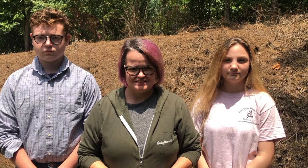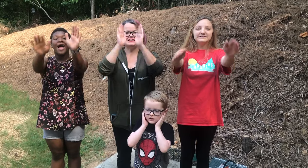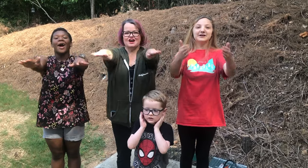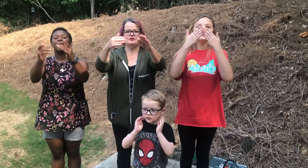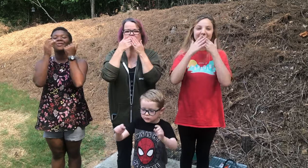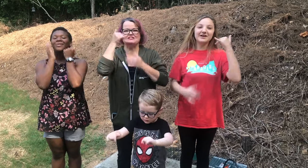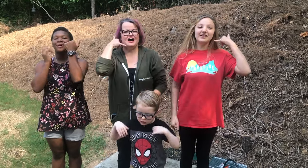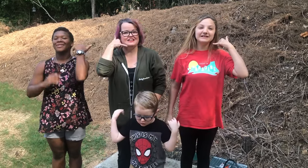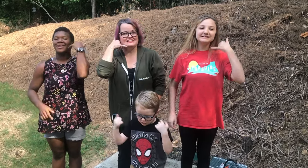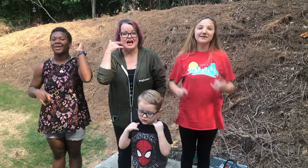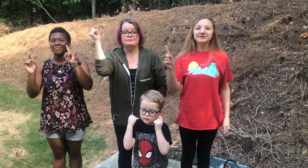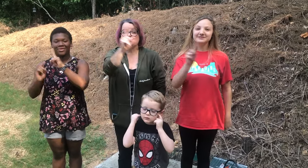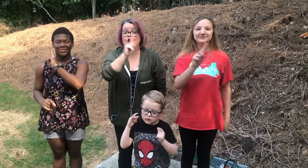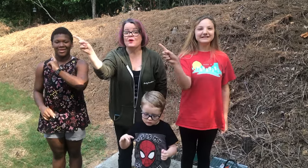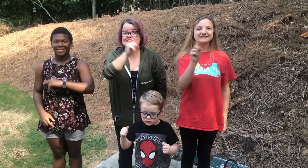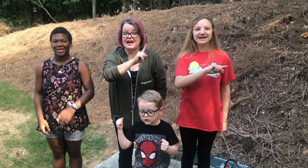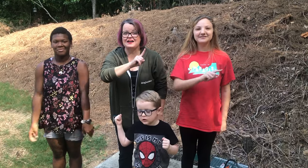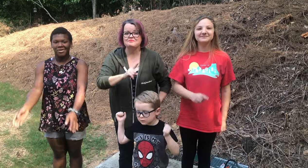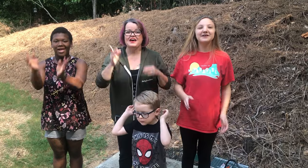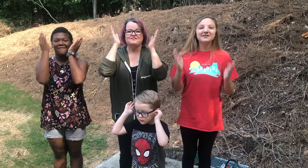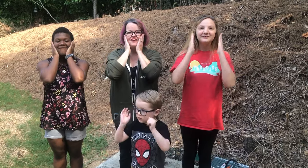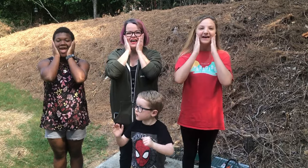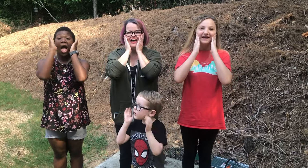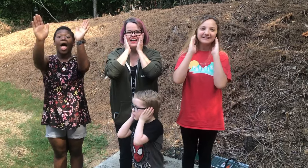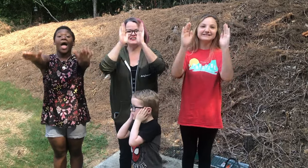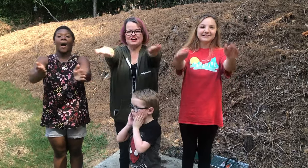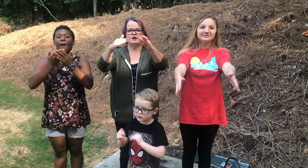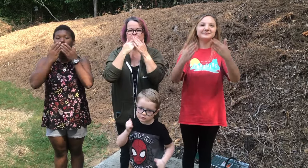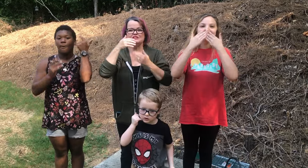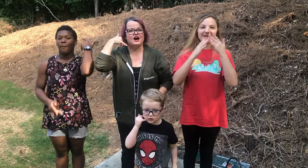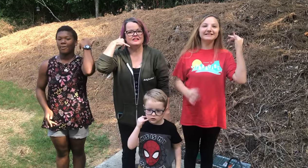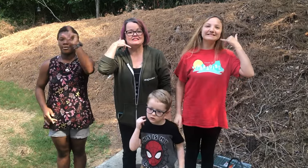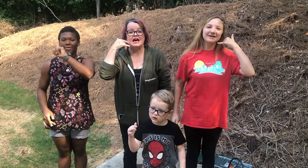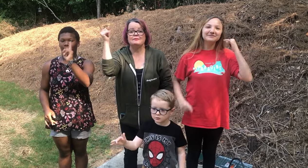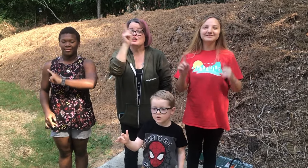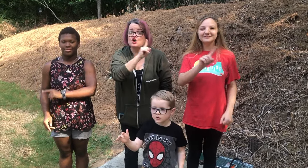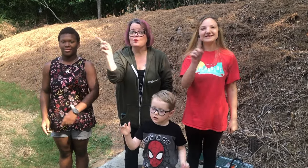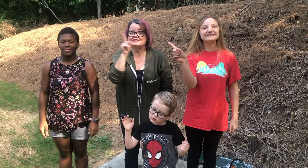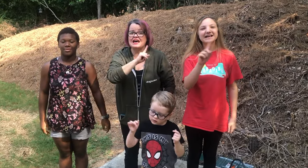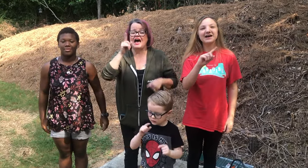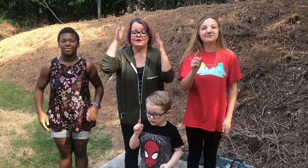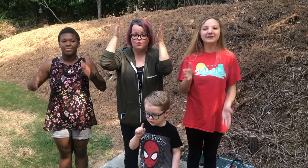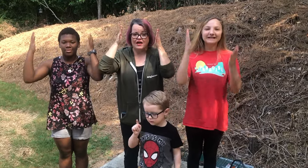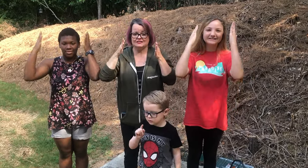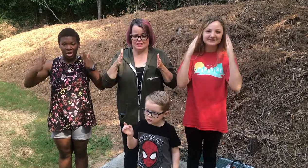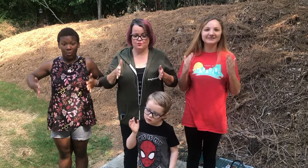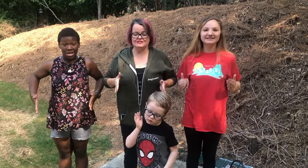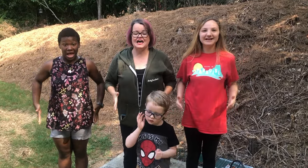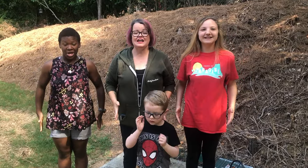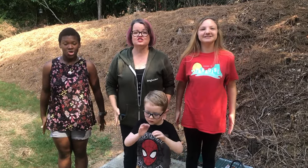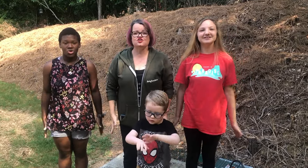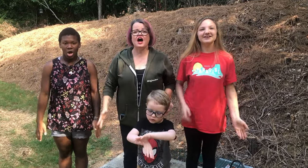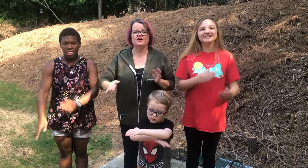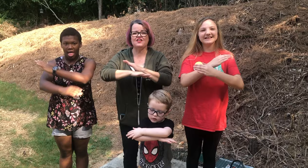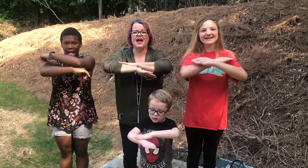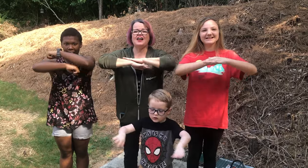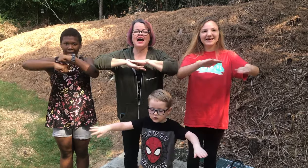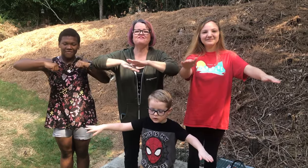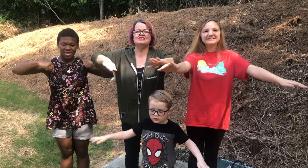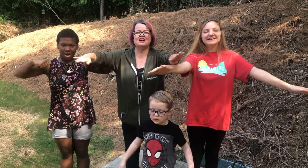Face our speech call in time, don't waste time. Face our speech call in time, don't waste time. When someone's had a stroke, their life is